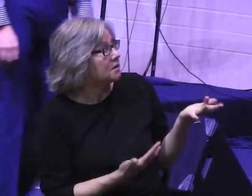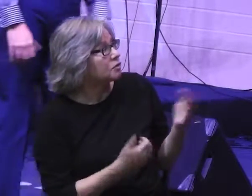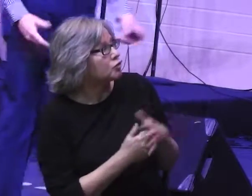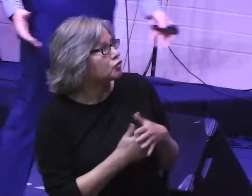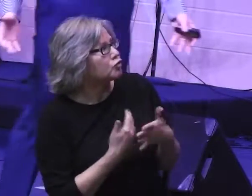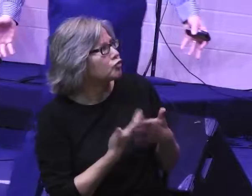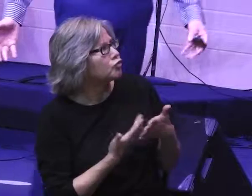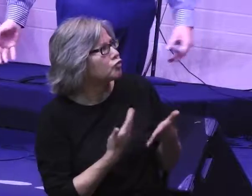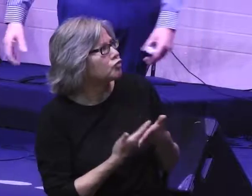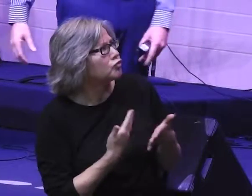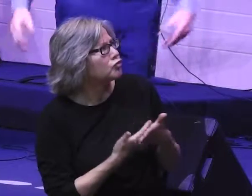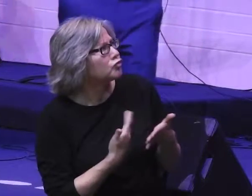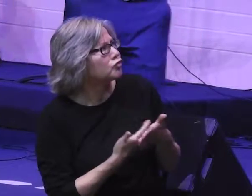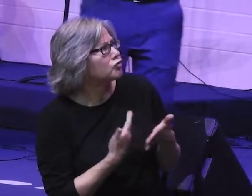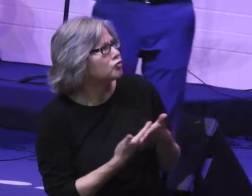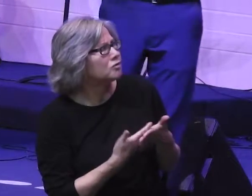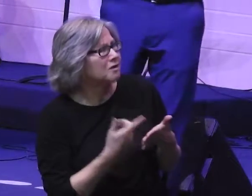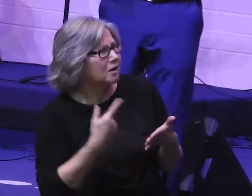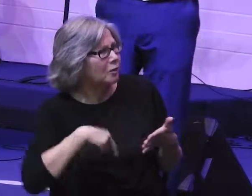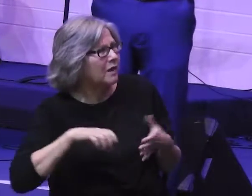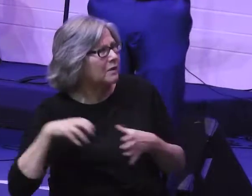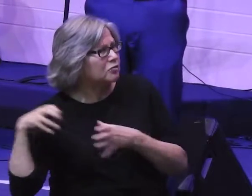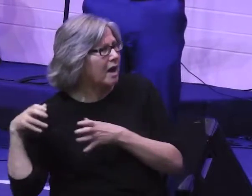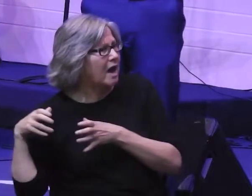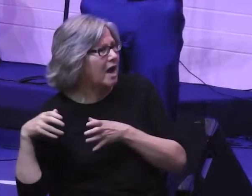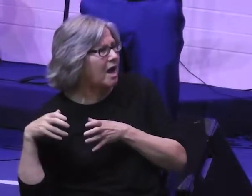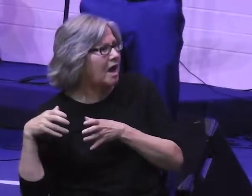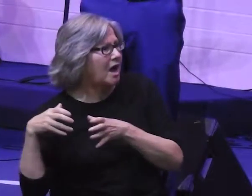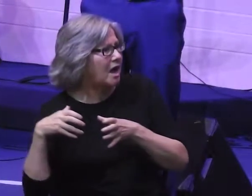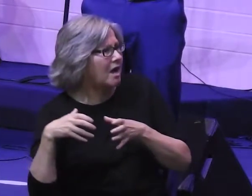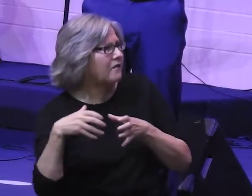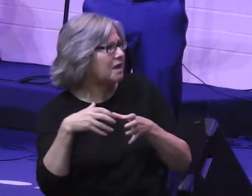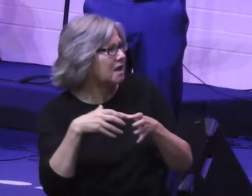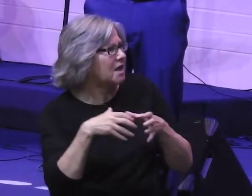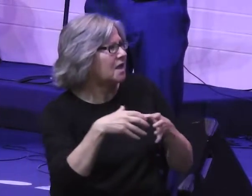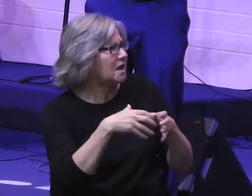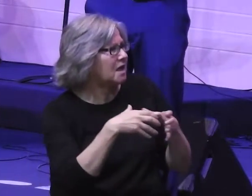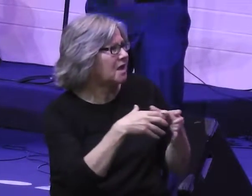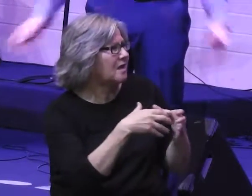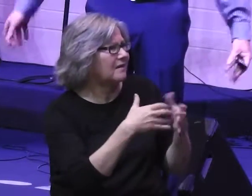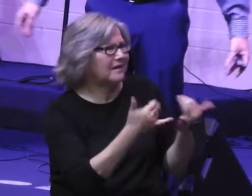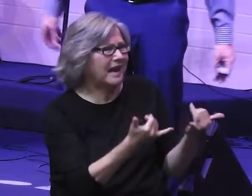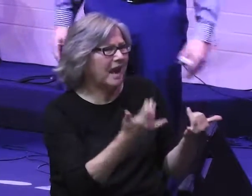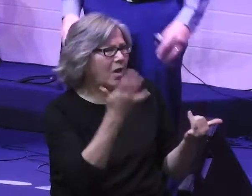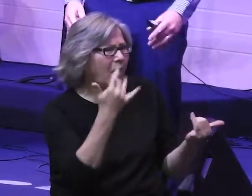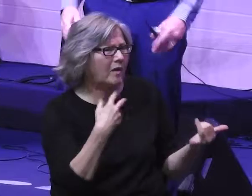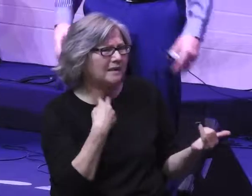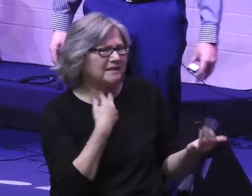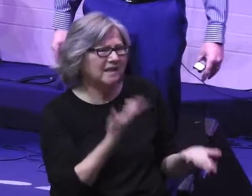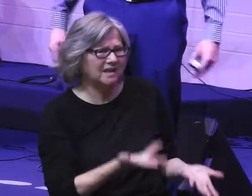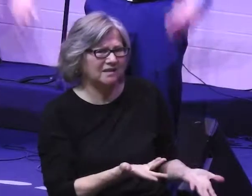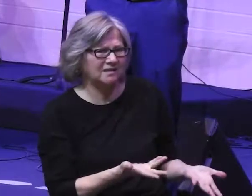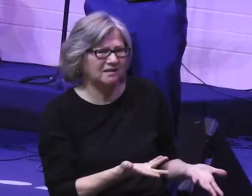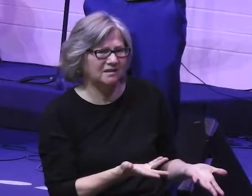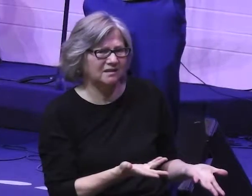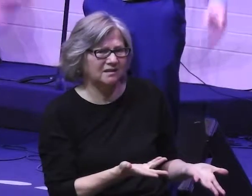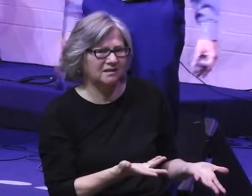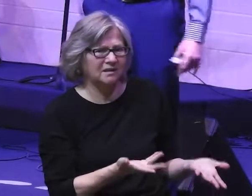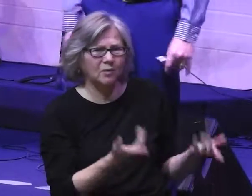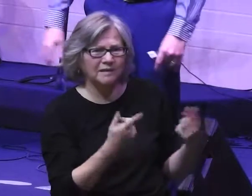surprising if they're going, hey, you know, we've been traveling, traveling. What's going on? Why are we stuck?